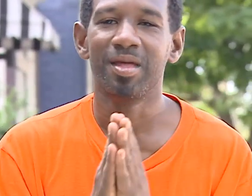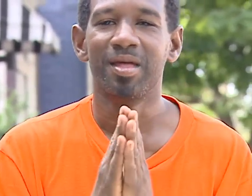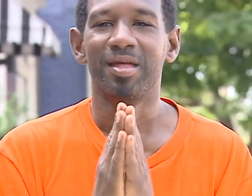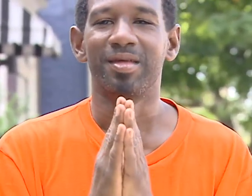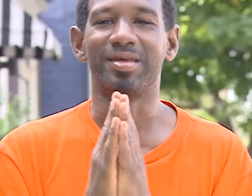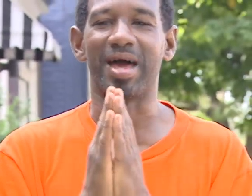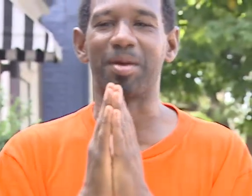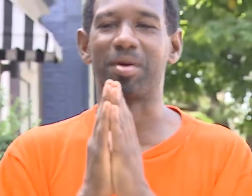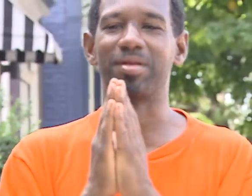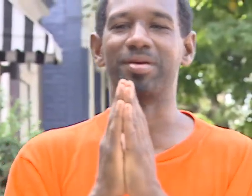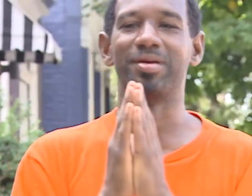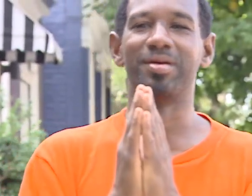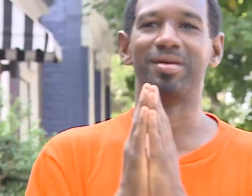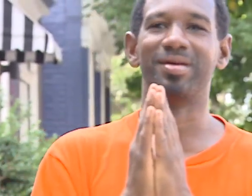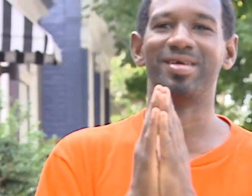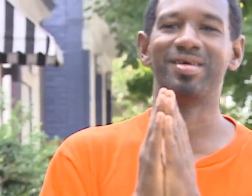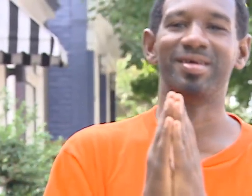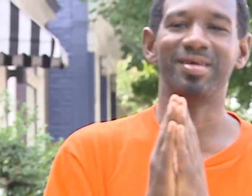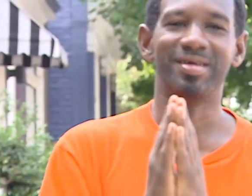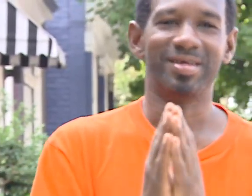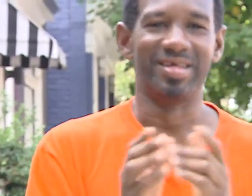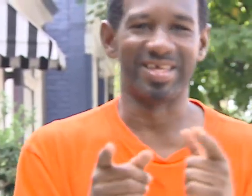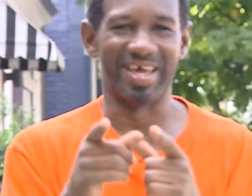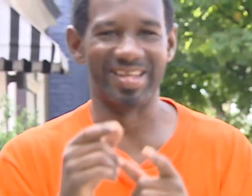You got it man. You got it.